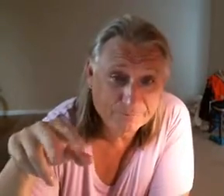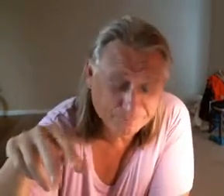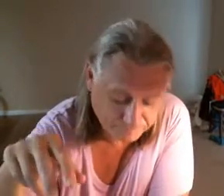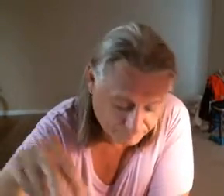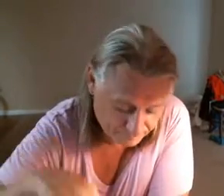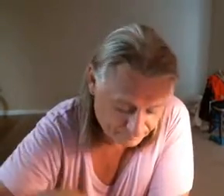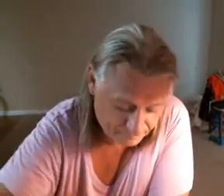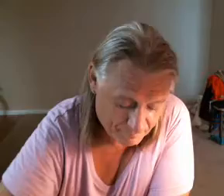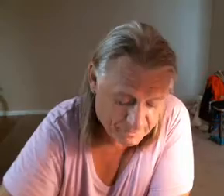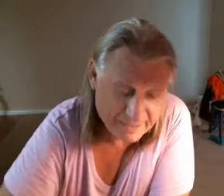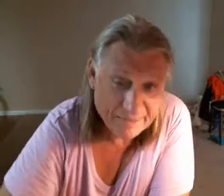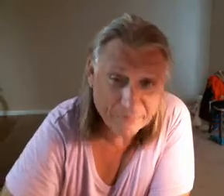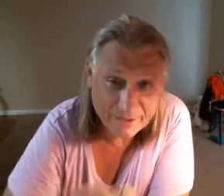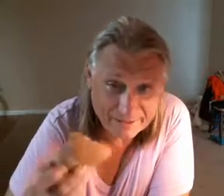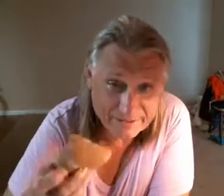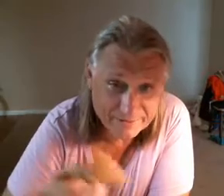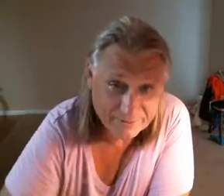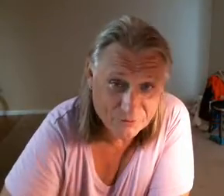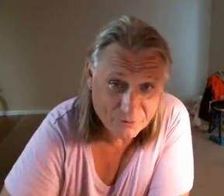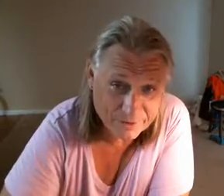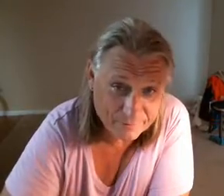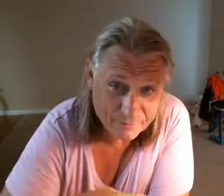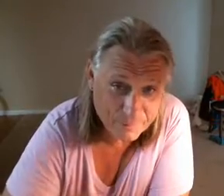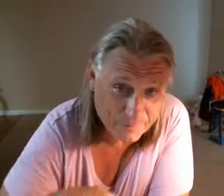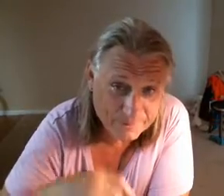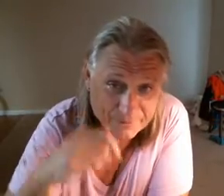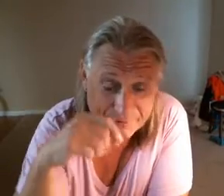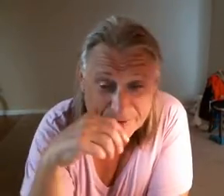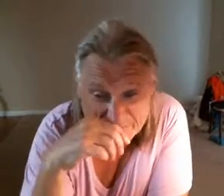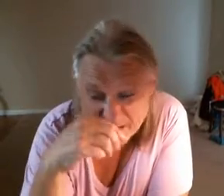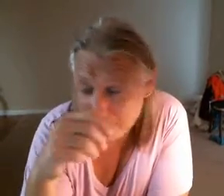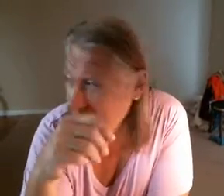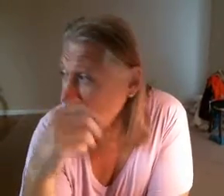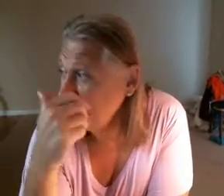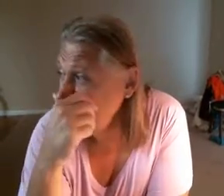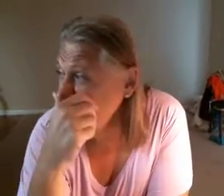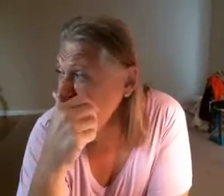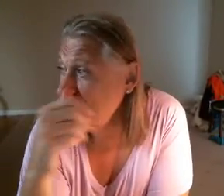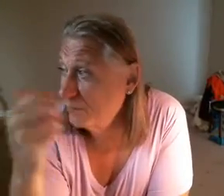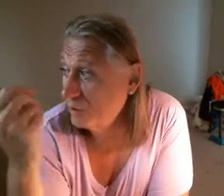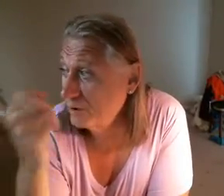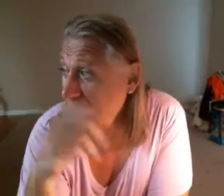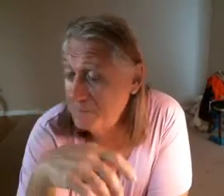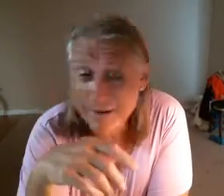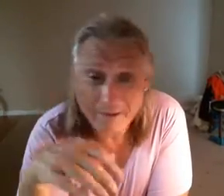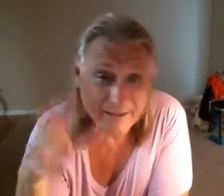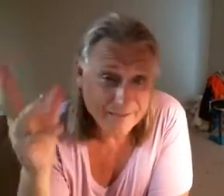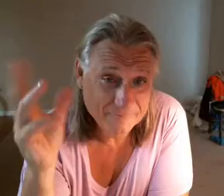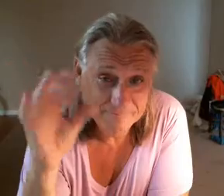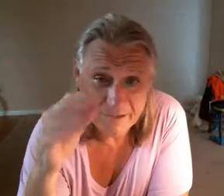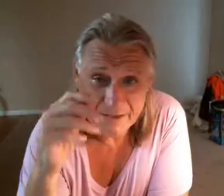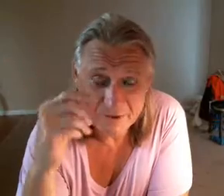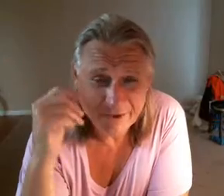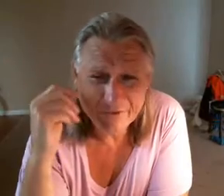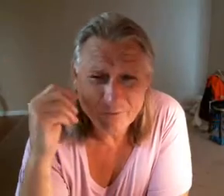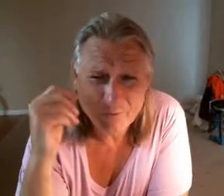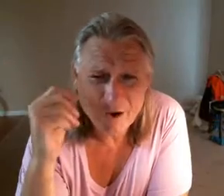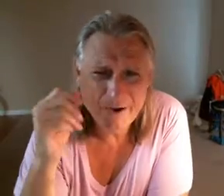after I eat and drink a few things and then maybe before I go to bed eight eight o'clock that's a Friday